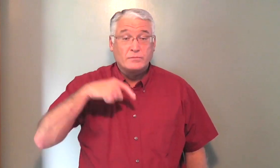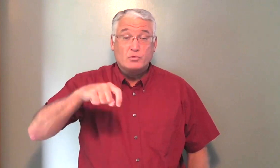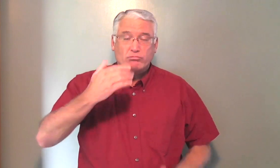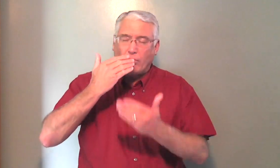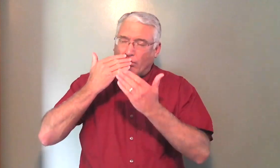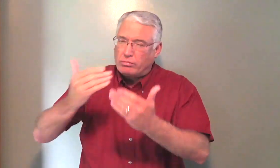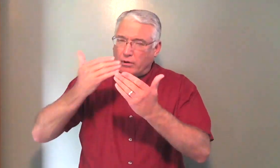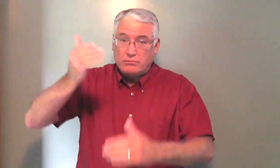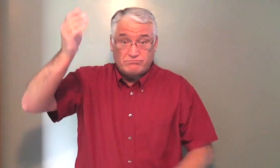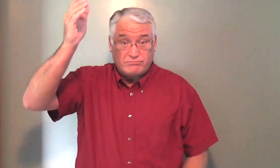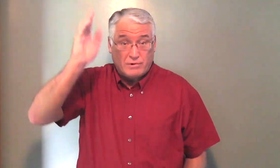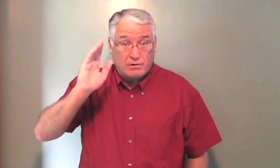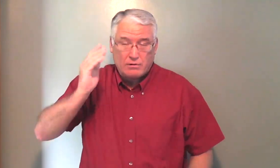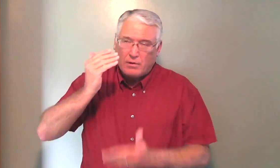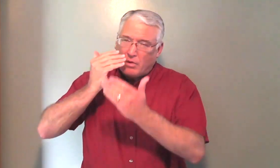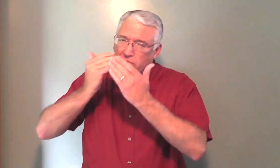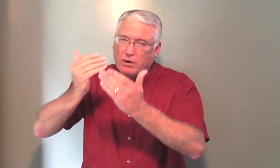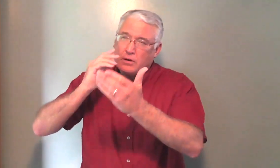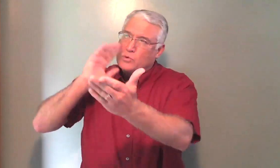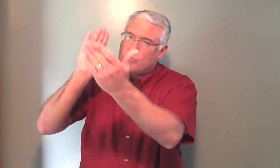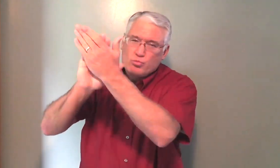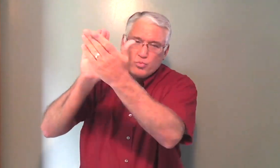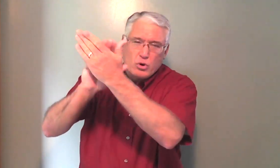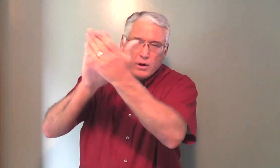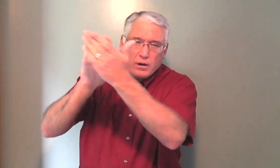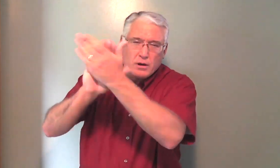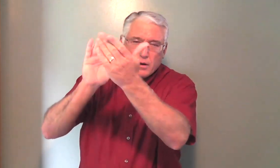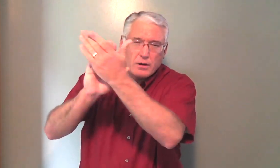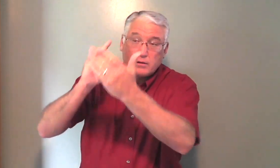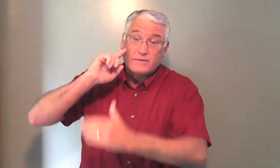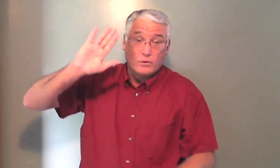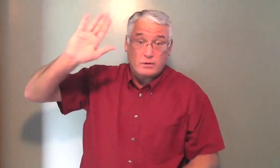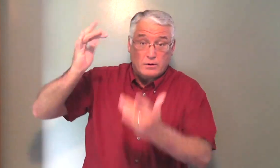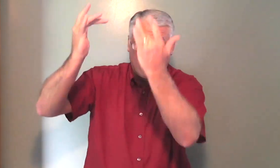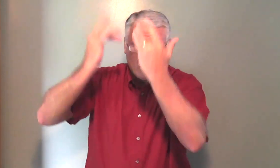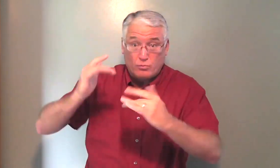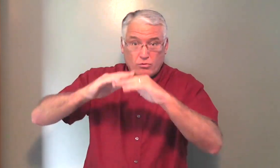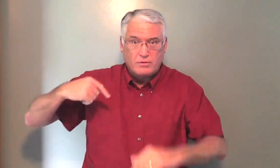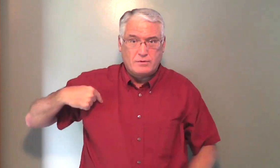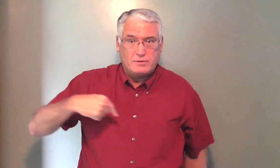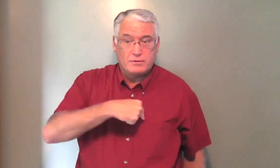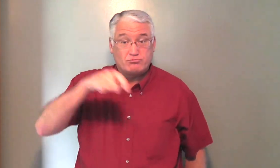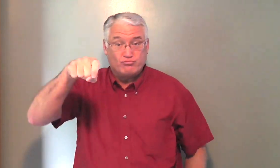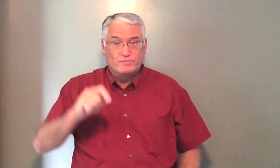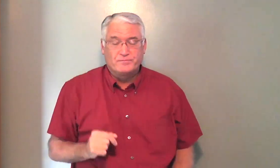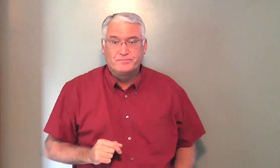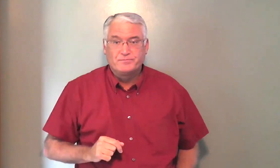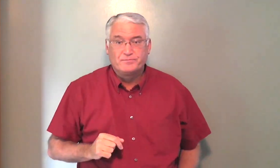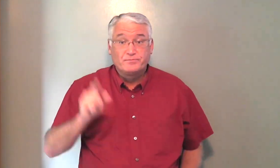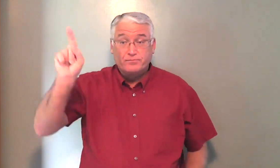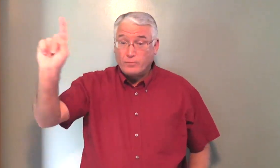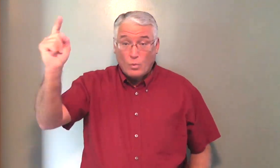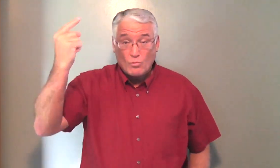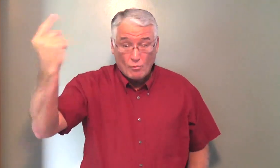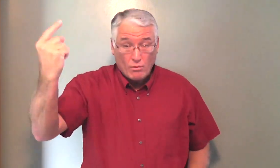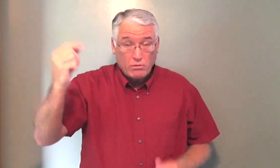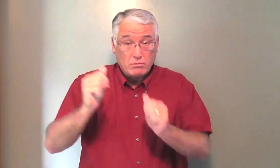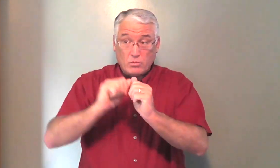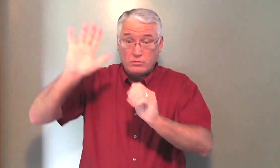We should thank God, thank God, praise him for his mercy that he gives us. He is